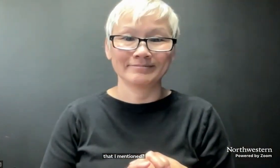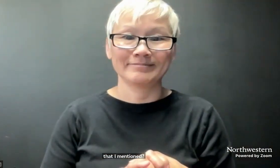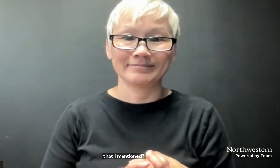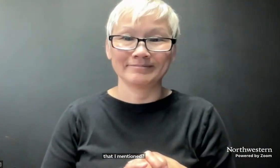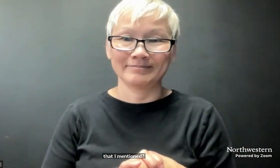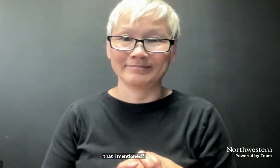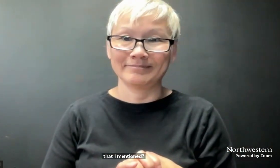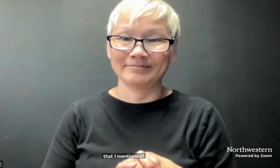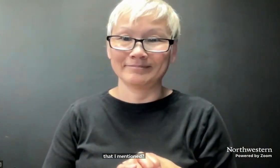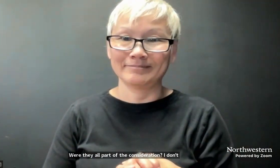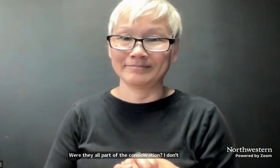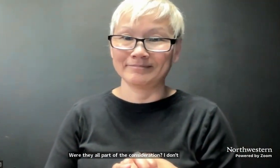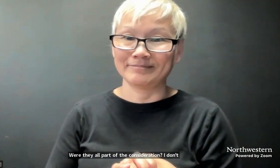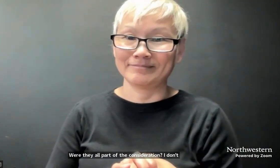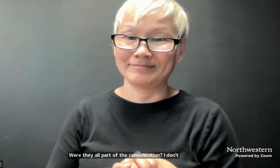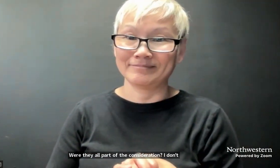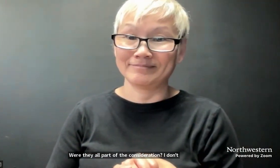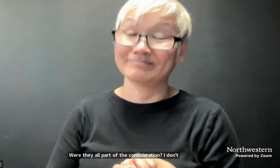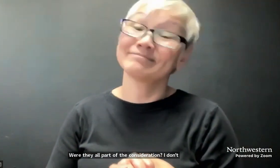I don't know.